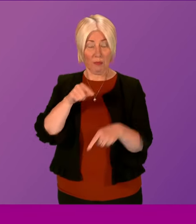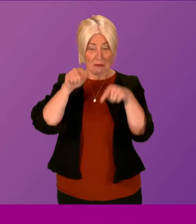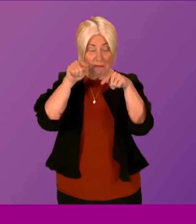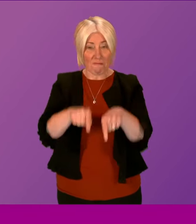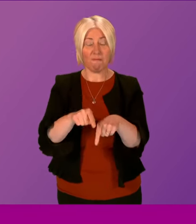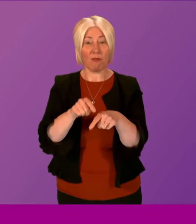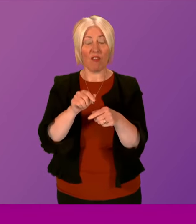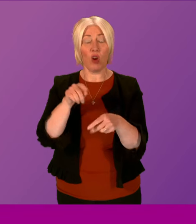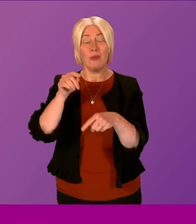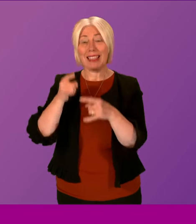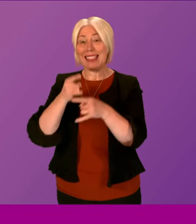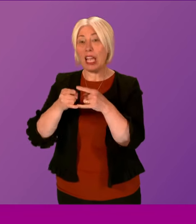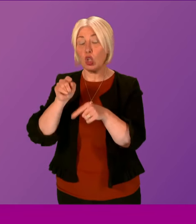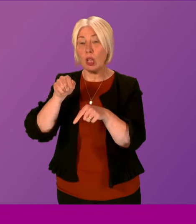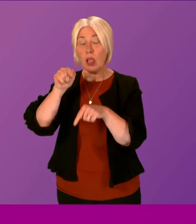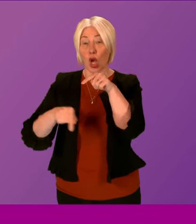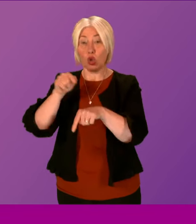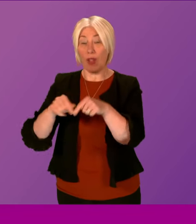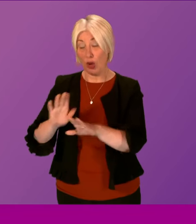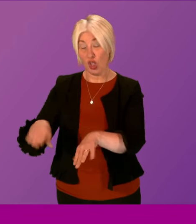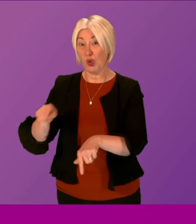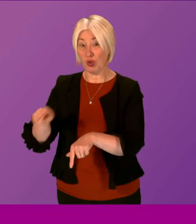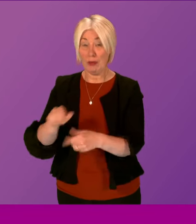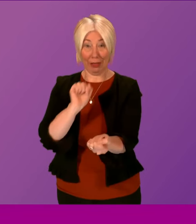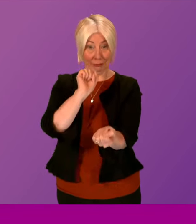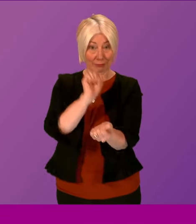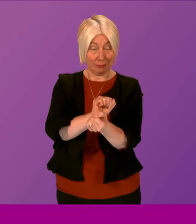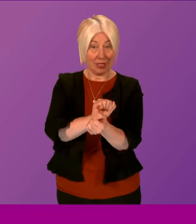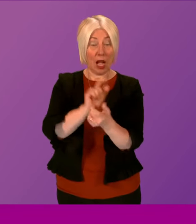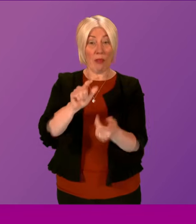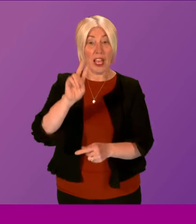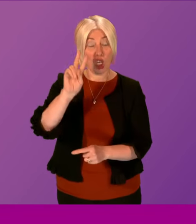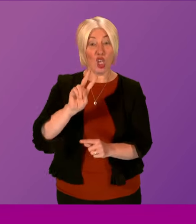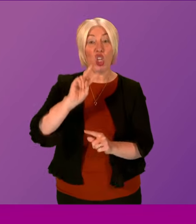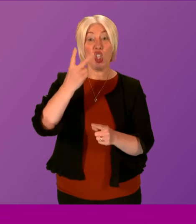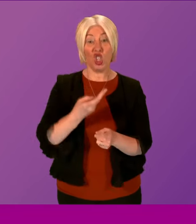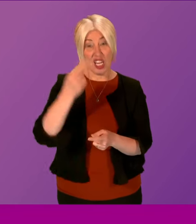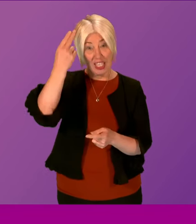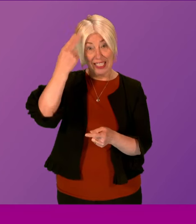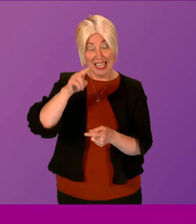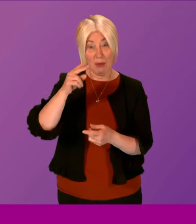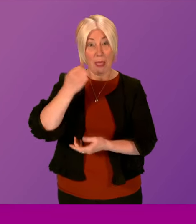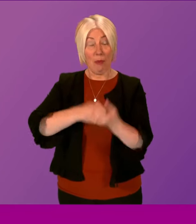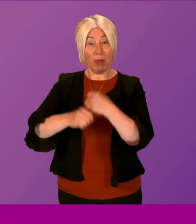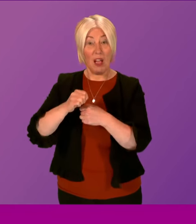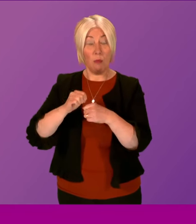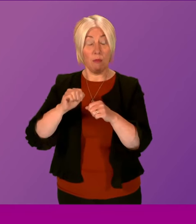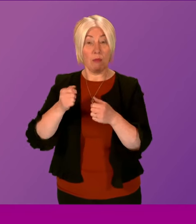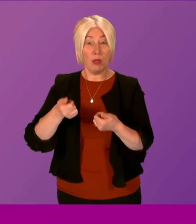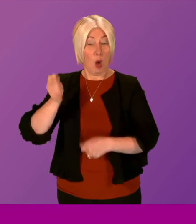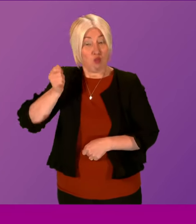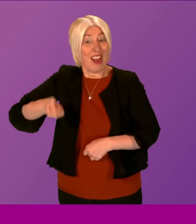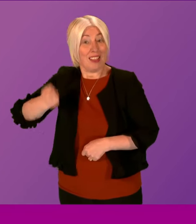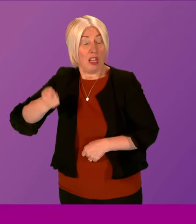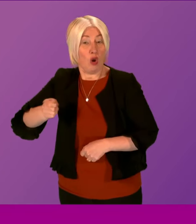sexual assault of children who changed his name and was then appointed President of the World Robert Burns Federation, where he had access